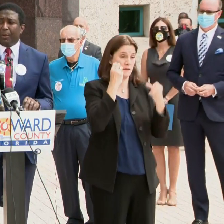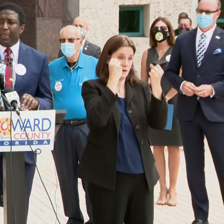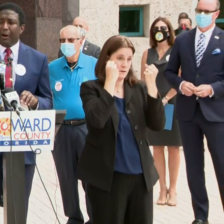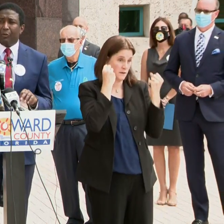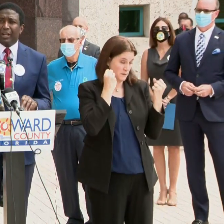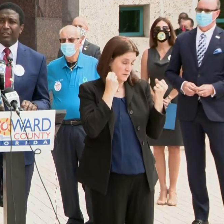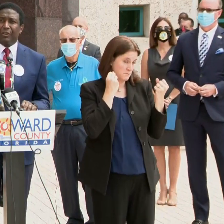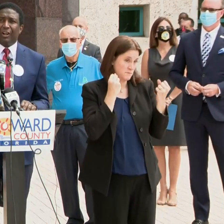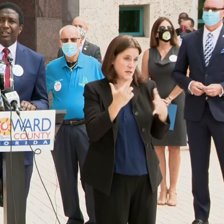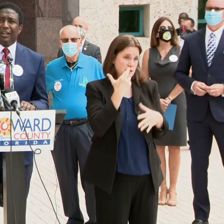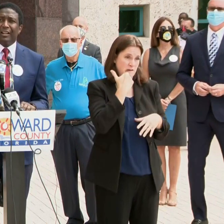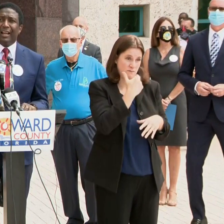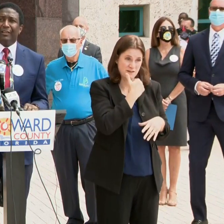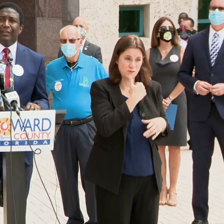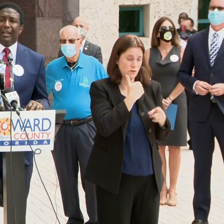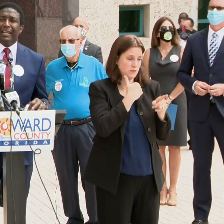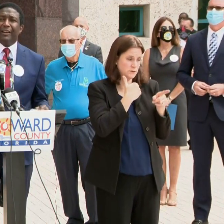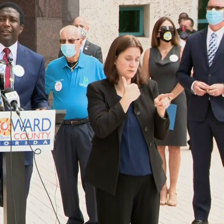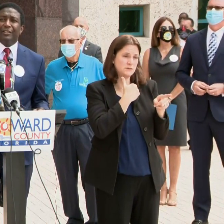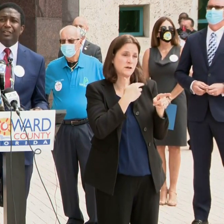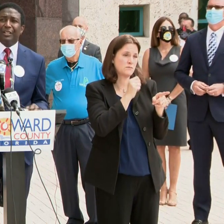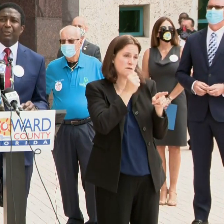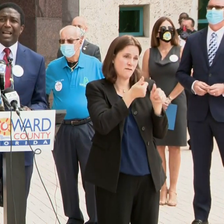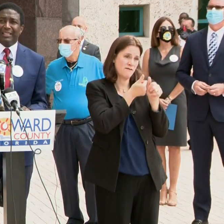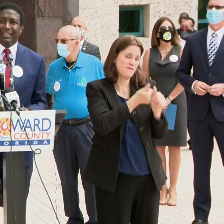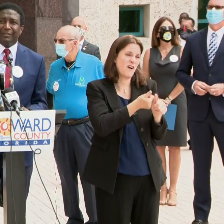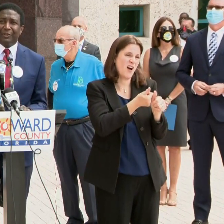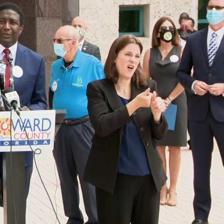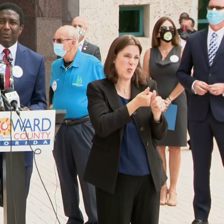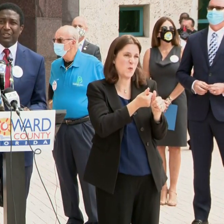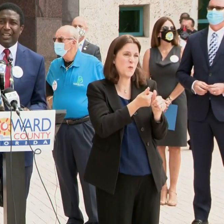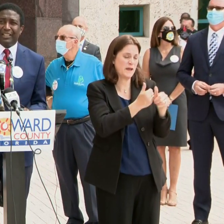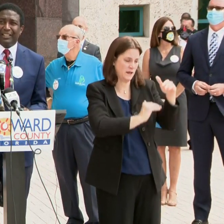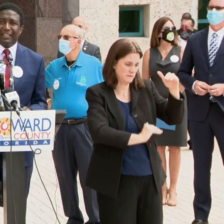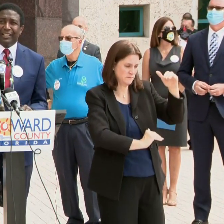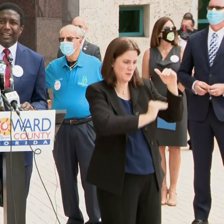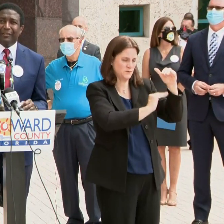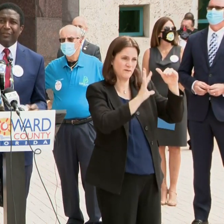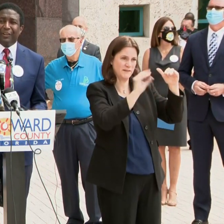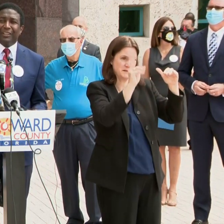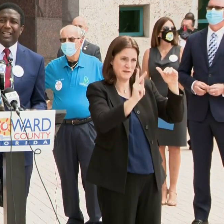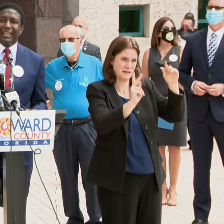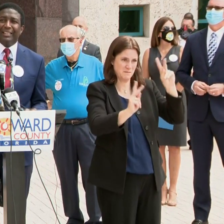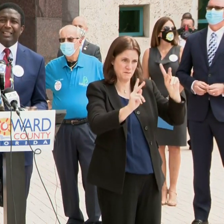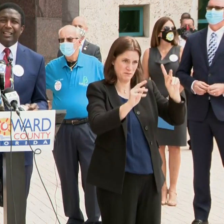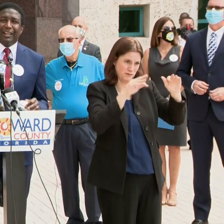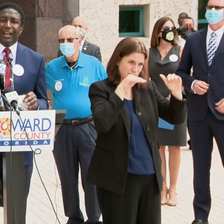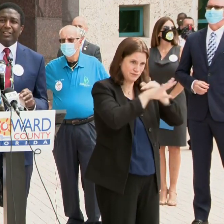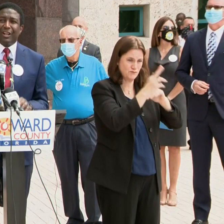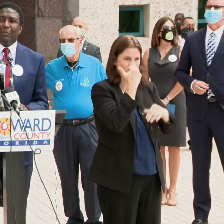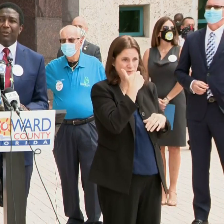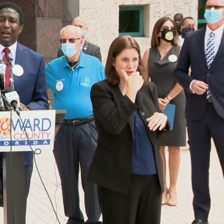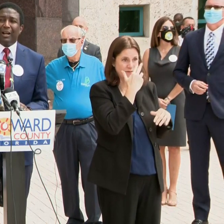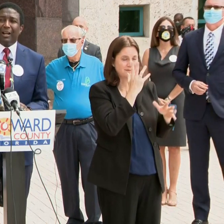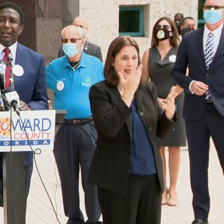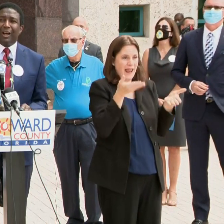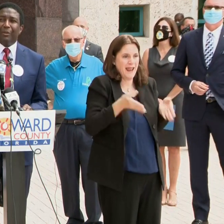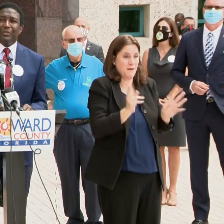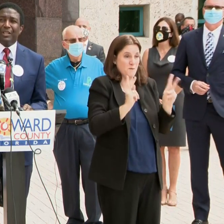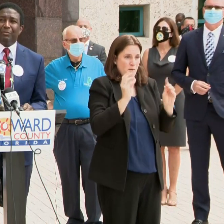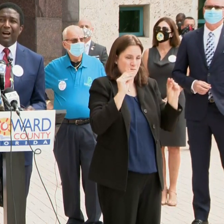restaurants are not adherent to the capacity of 50 to and further that some